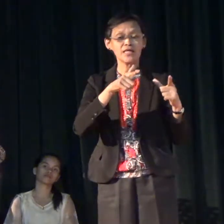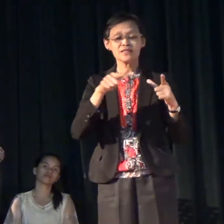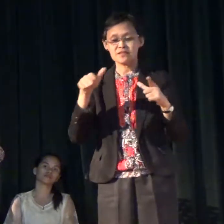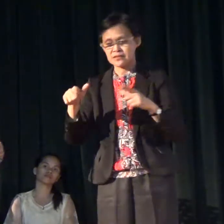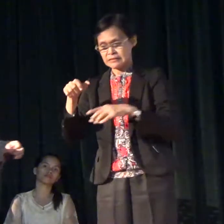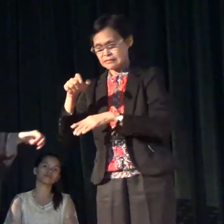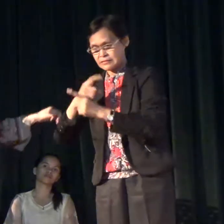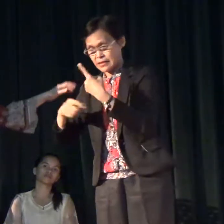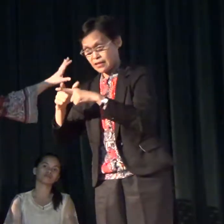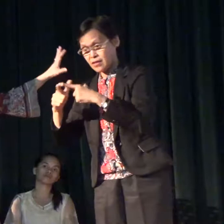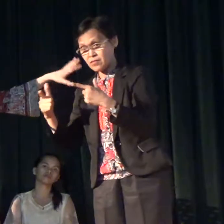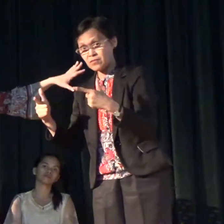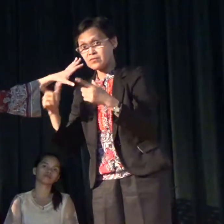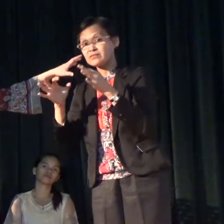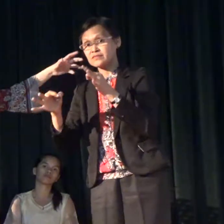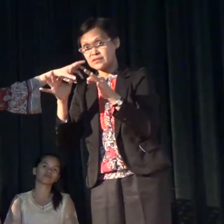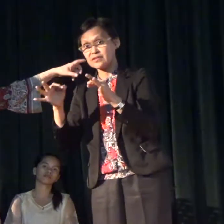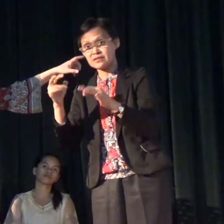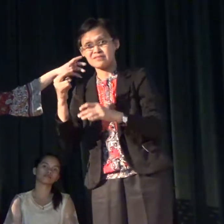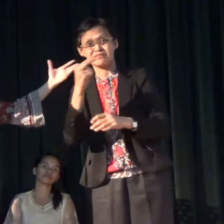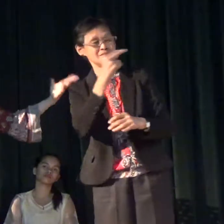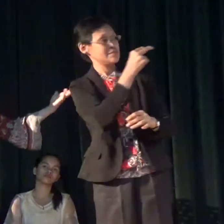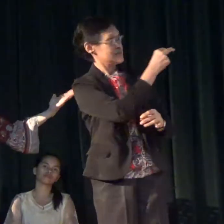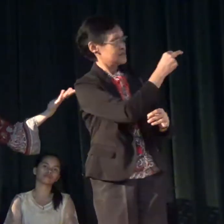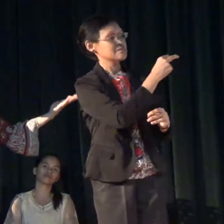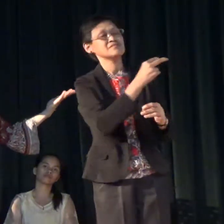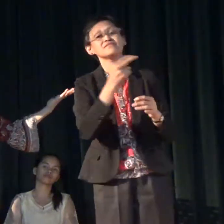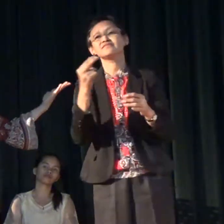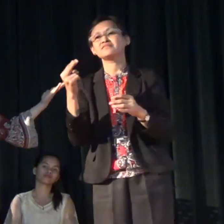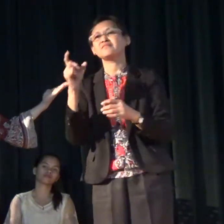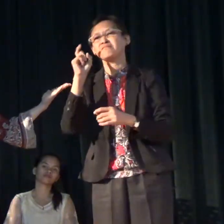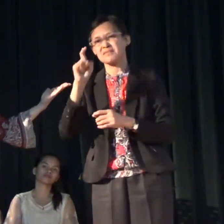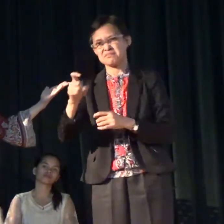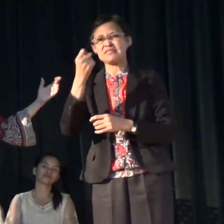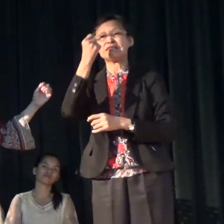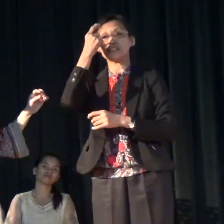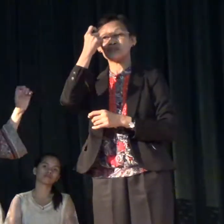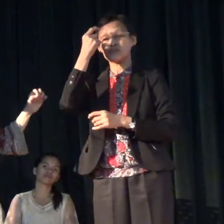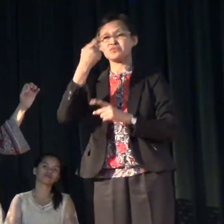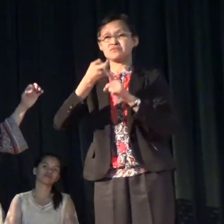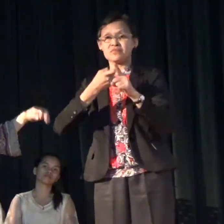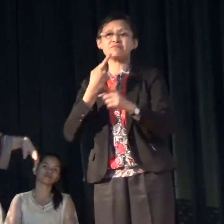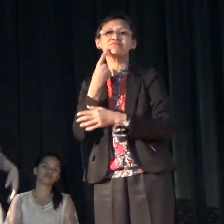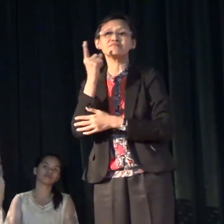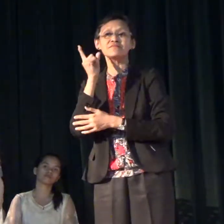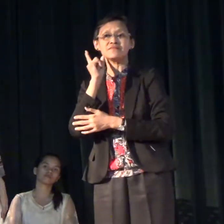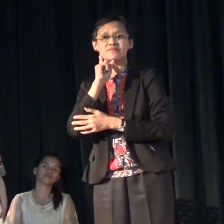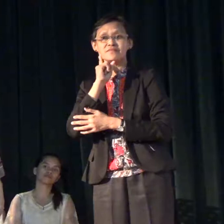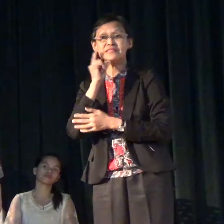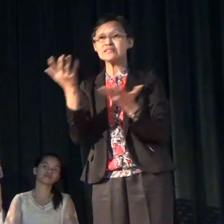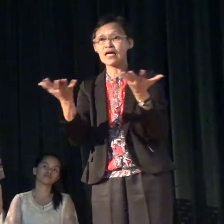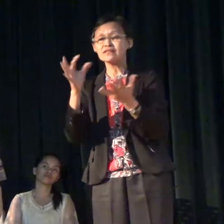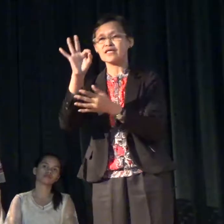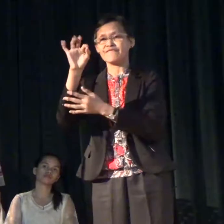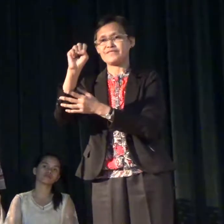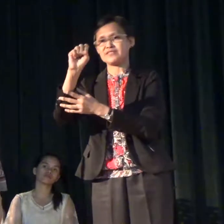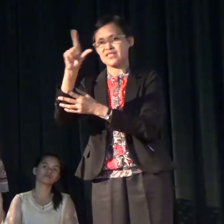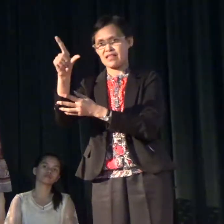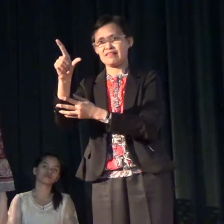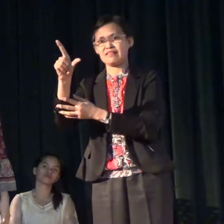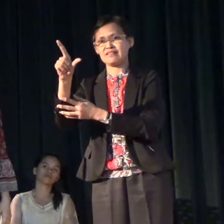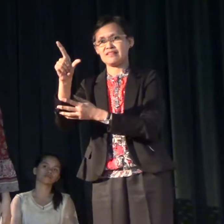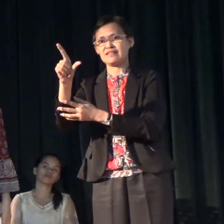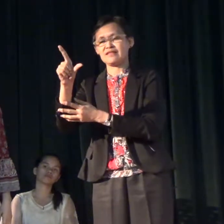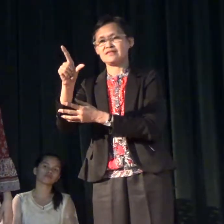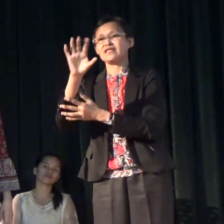sign language if you use a language that is comprehensible to them. In particular it's to yourself. a